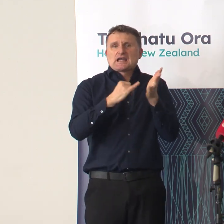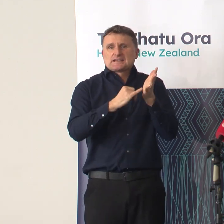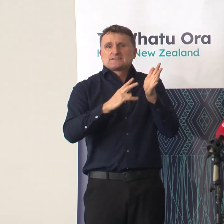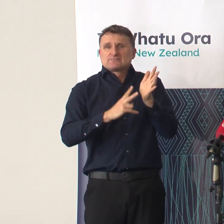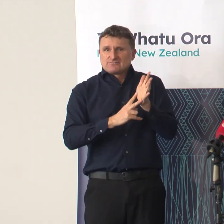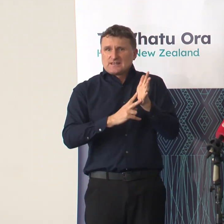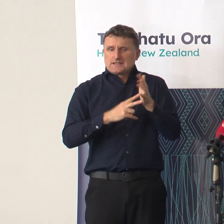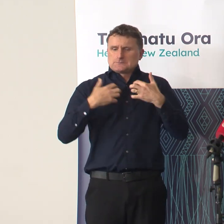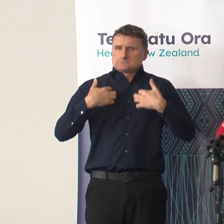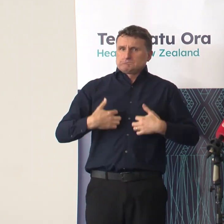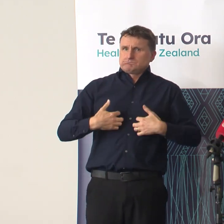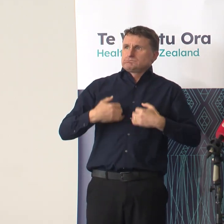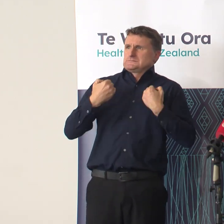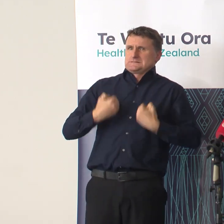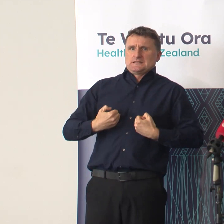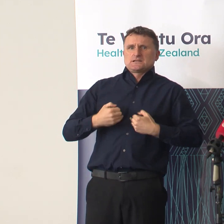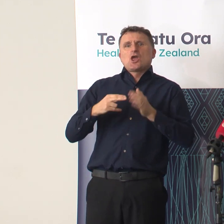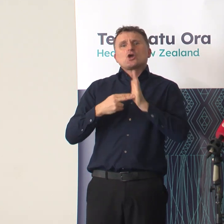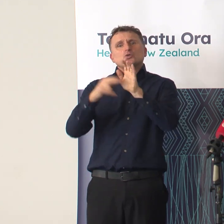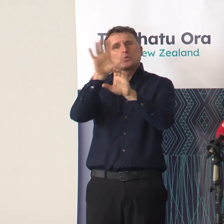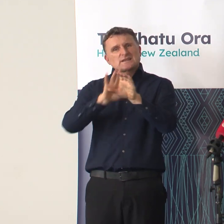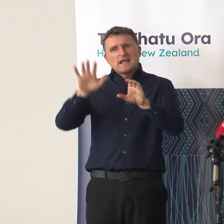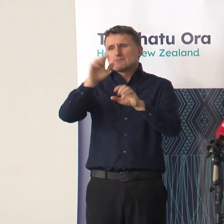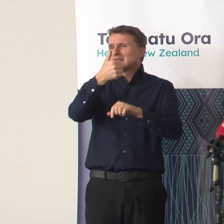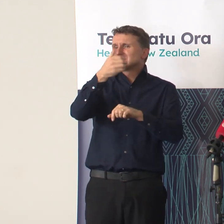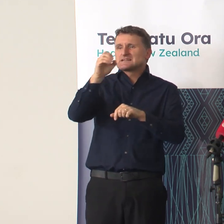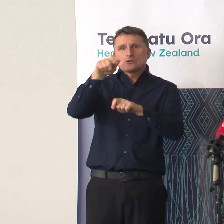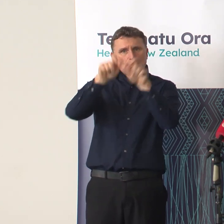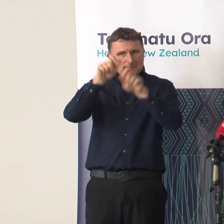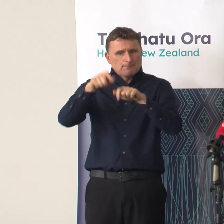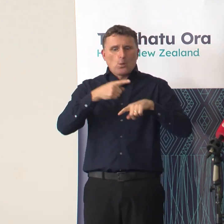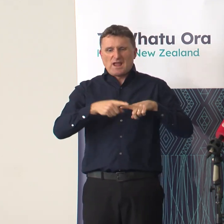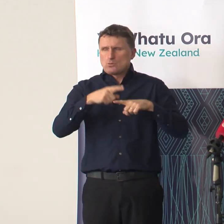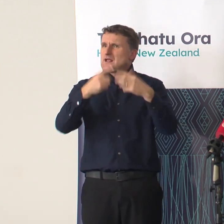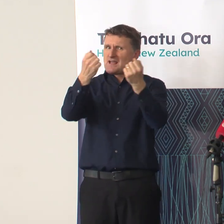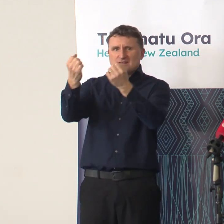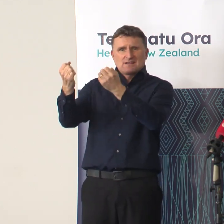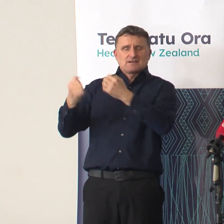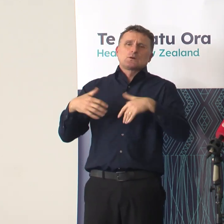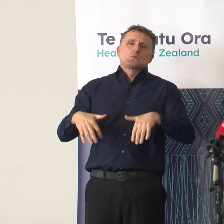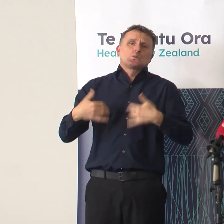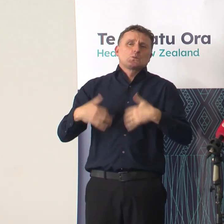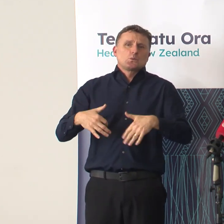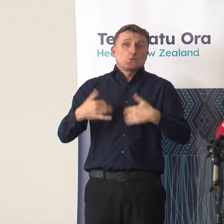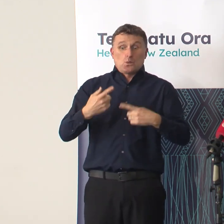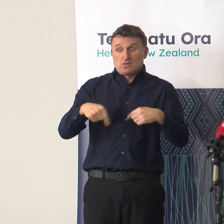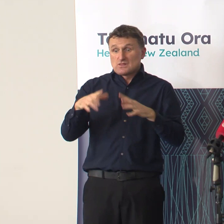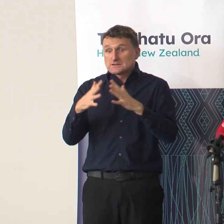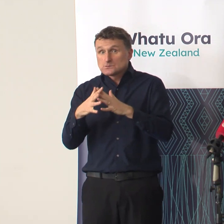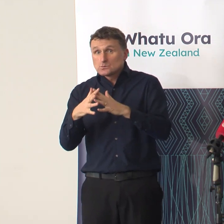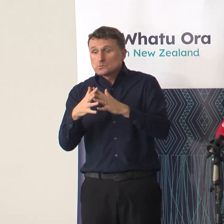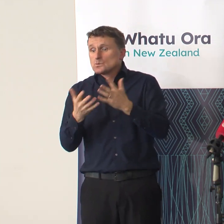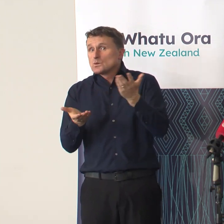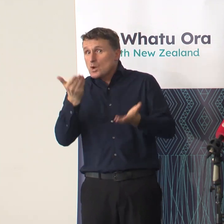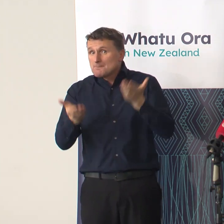August, the northern region was dealing with more than 600 cases of RSV a week. Weekly cases this year have so far